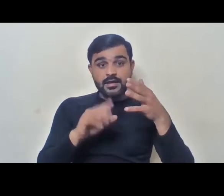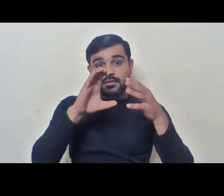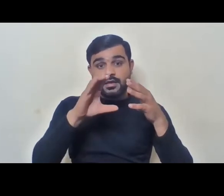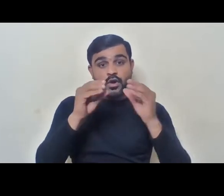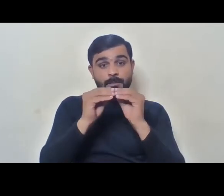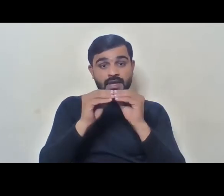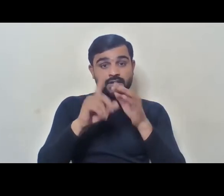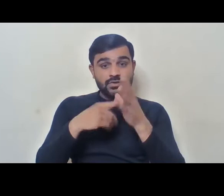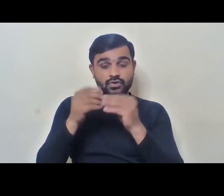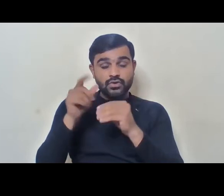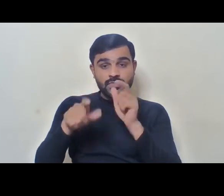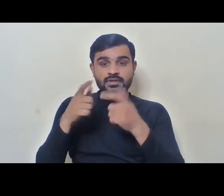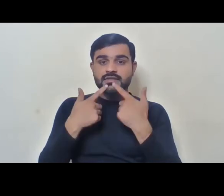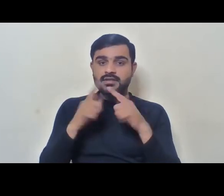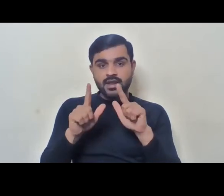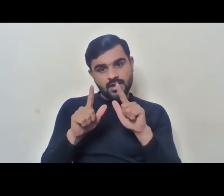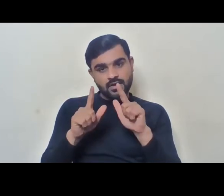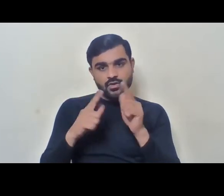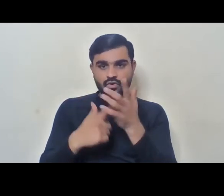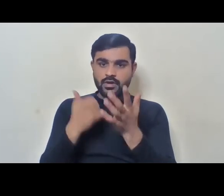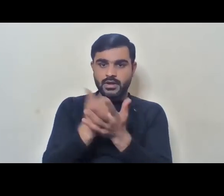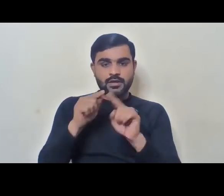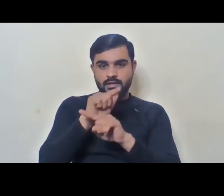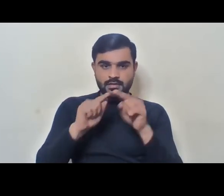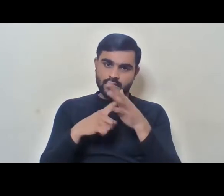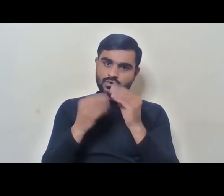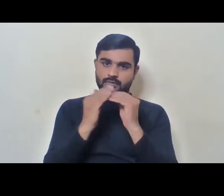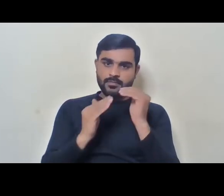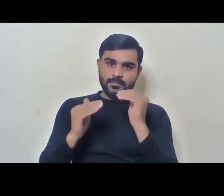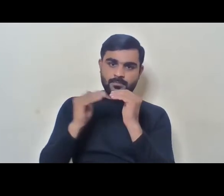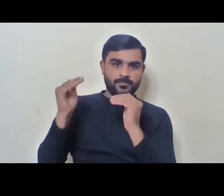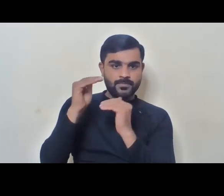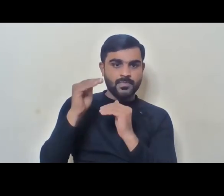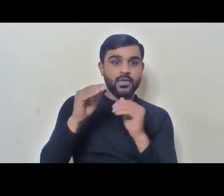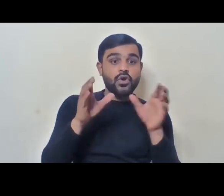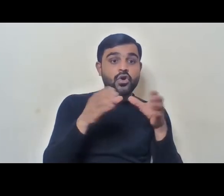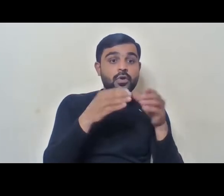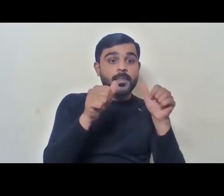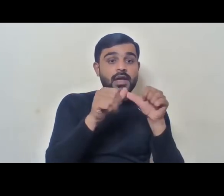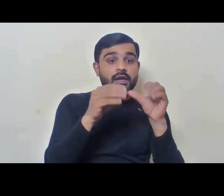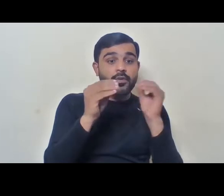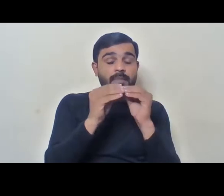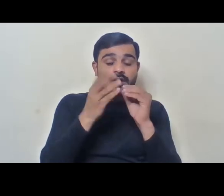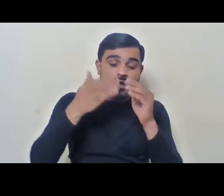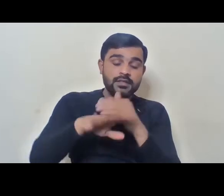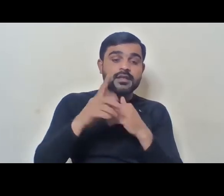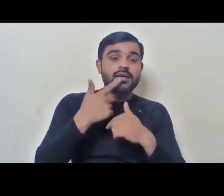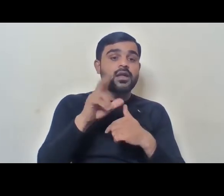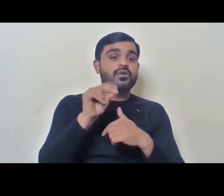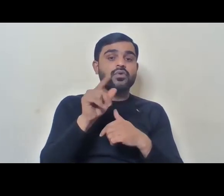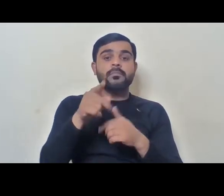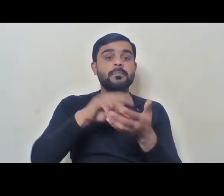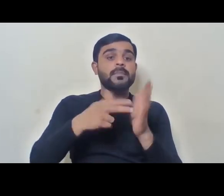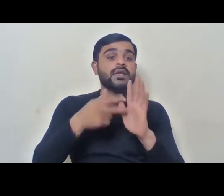of posts, they were allowing reservations and promotions. But in Group A and B, they were not allowing. That means you'll never get to the top